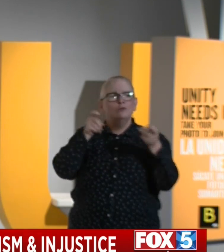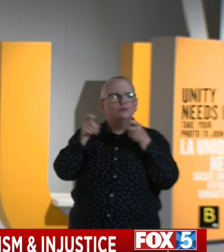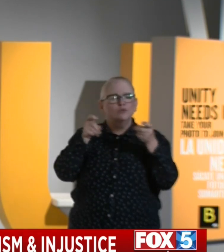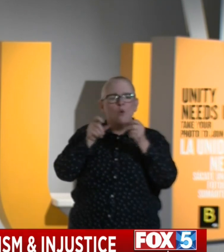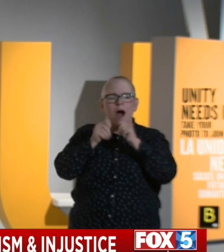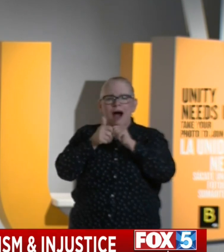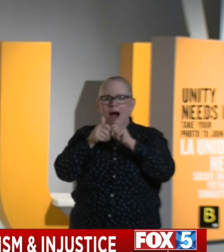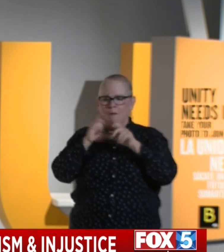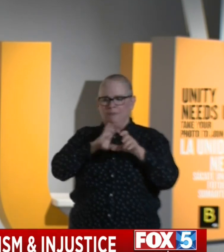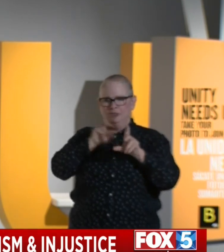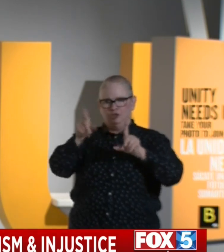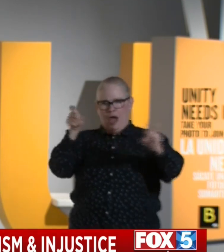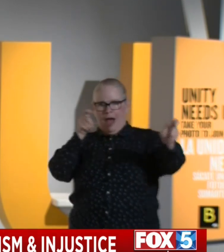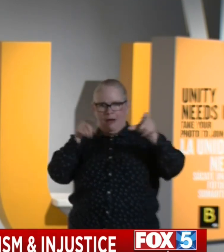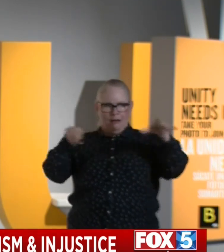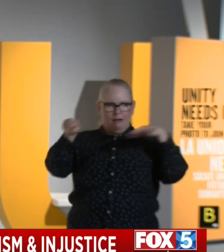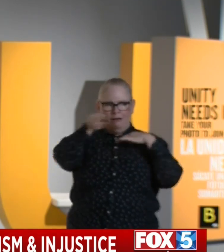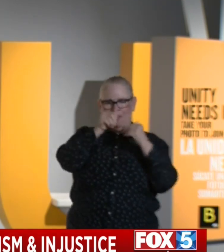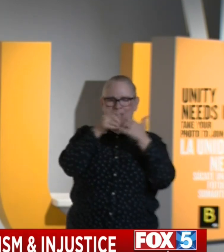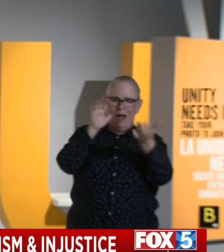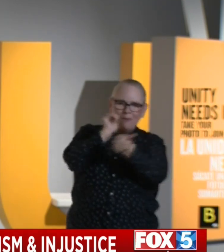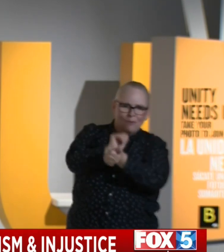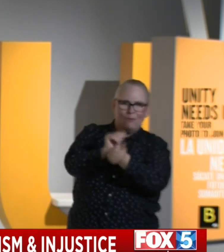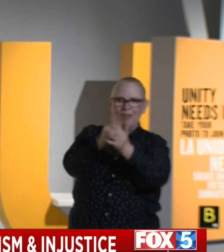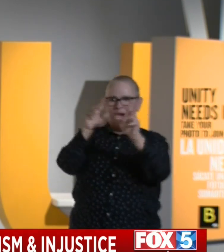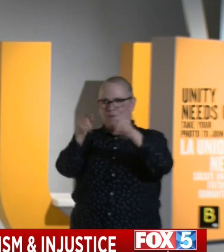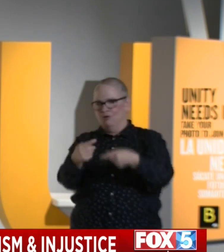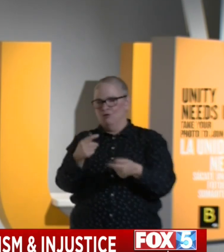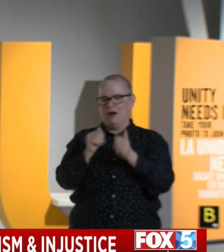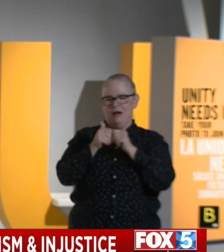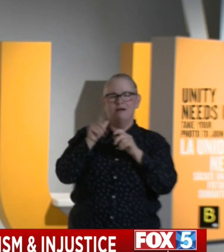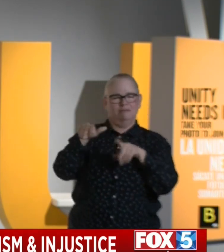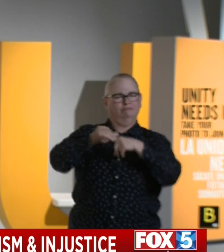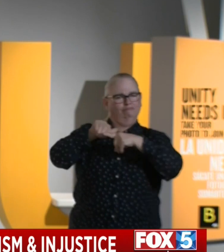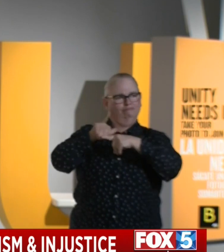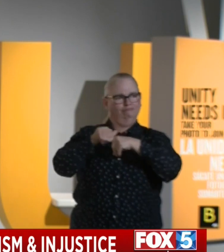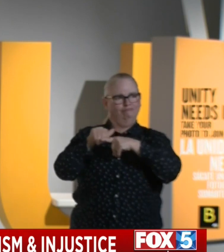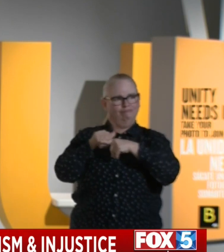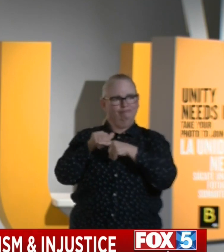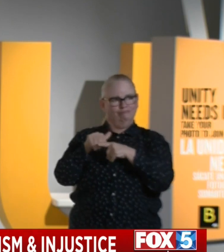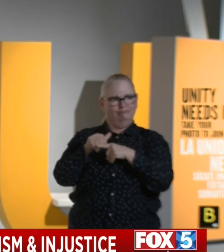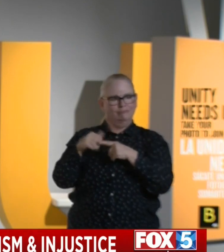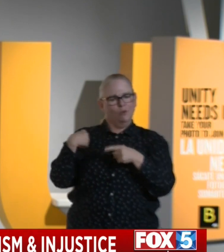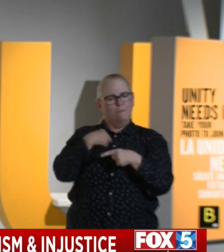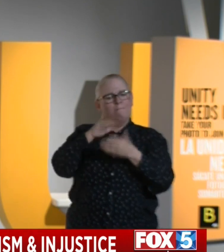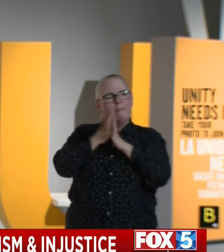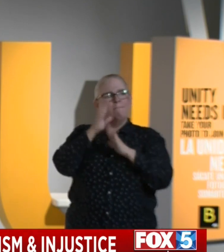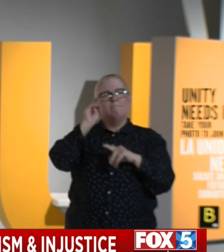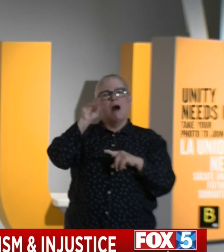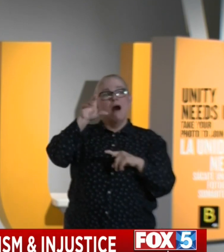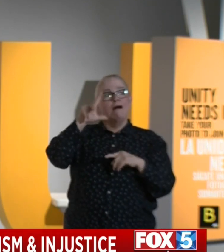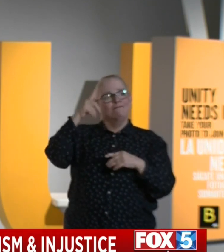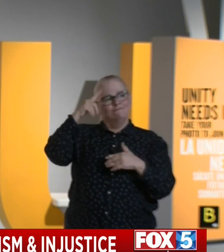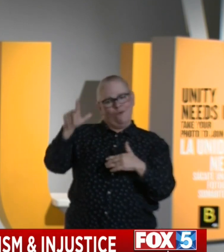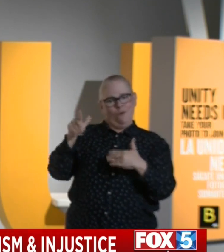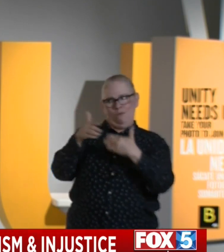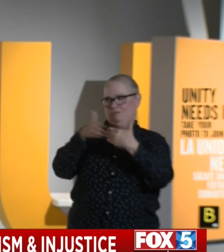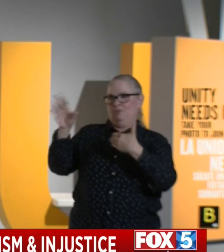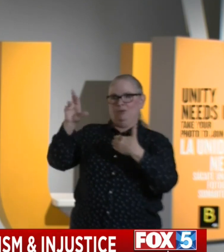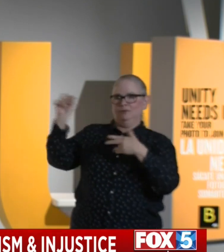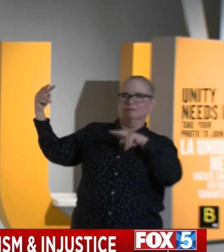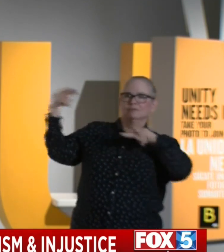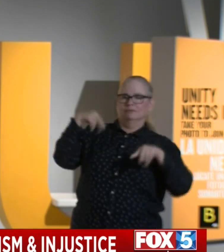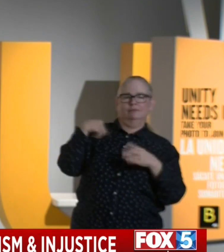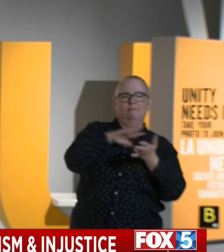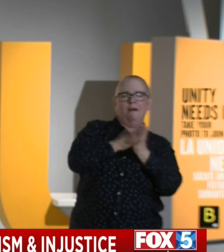in the state and continue our leadership to be a model for the rest of the nation. This has been a very difficult time, I know